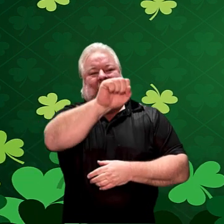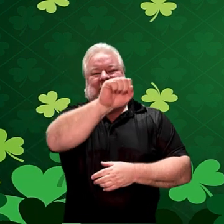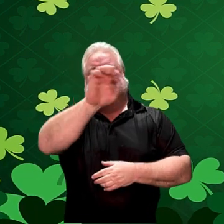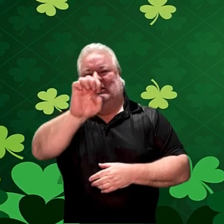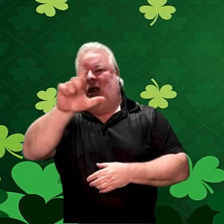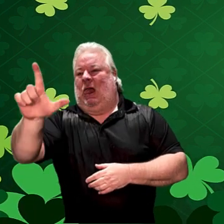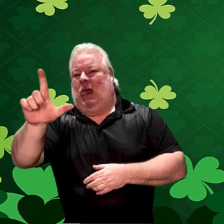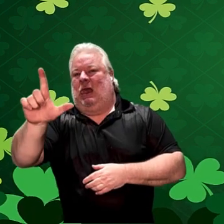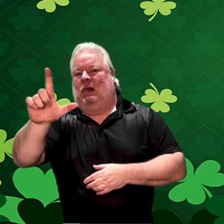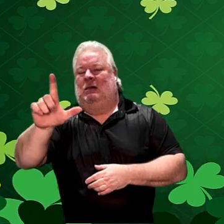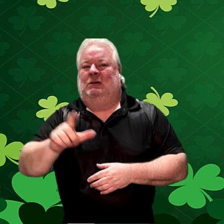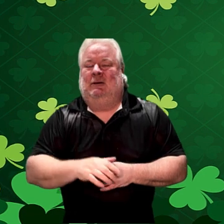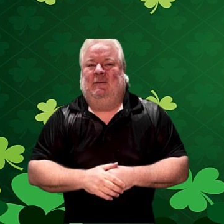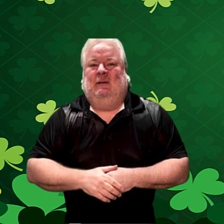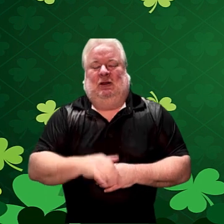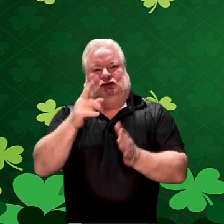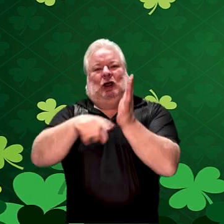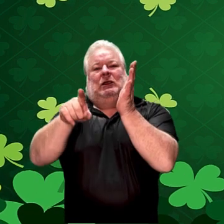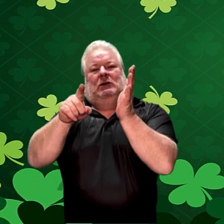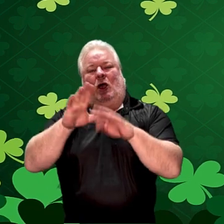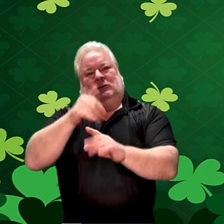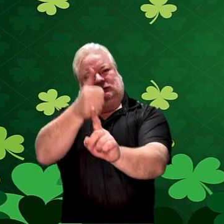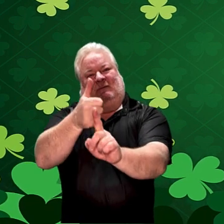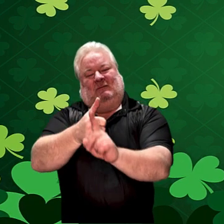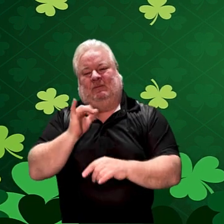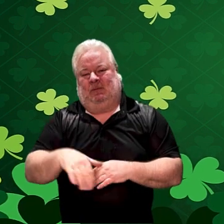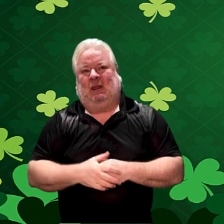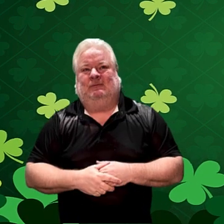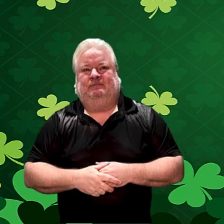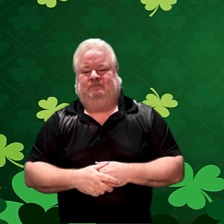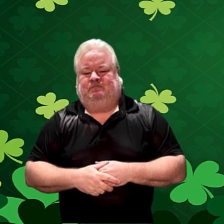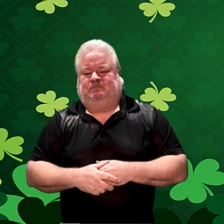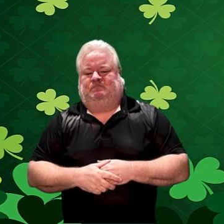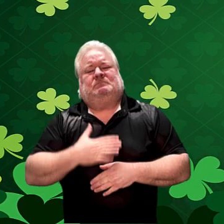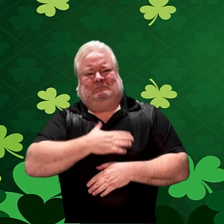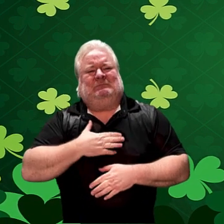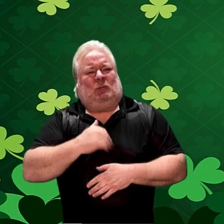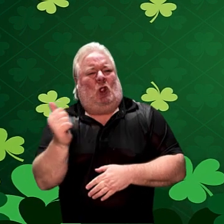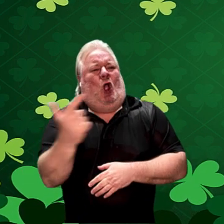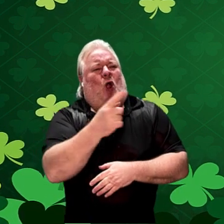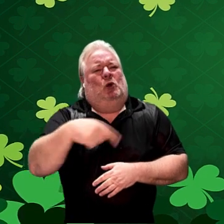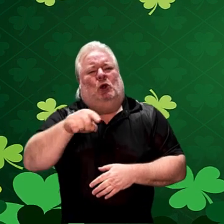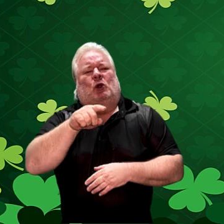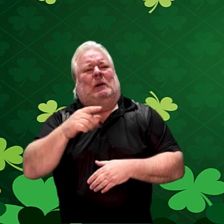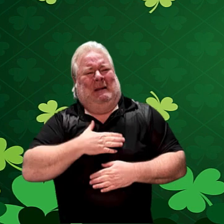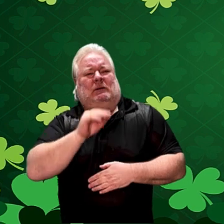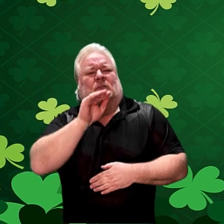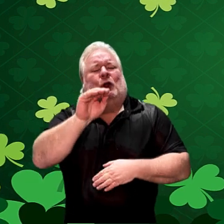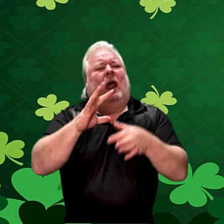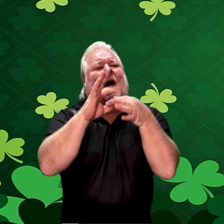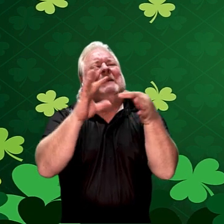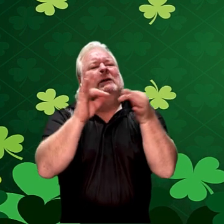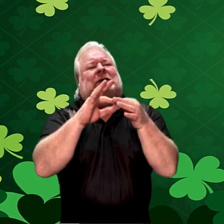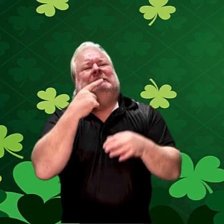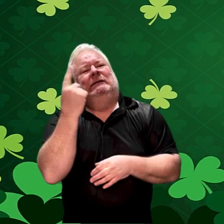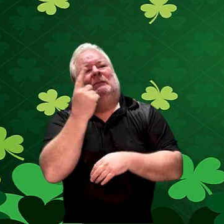check. How do you feel? If you click angry, we are asking for all of you to include a